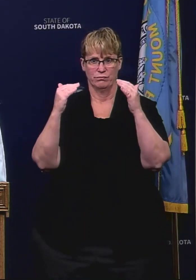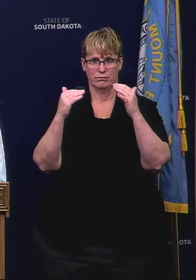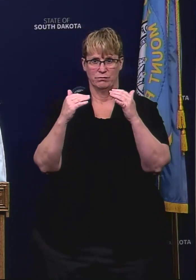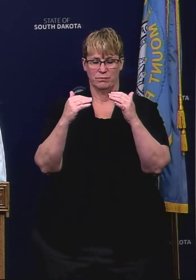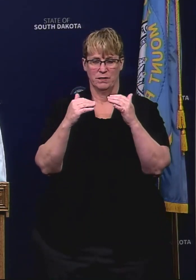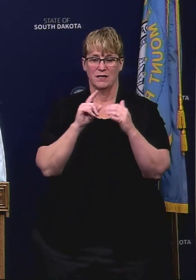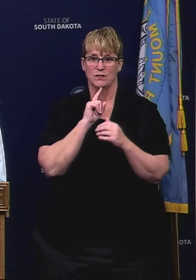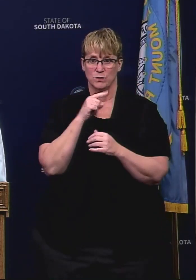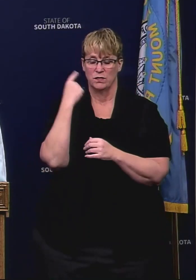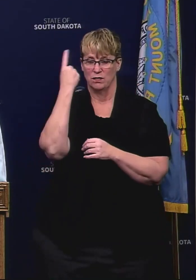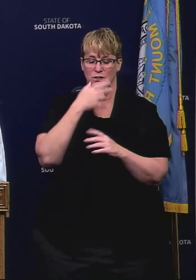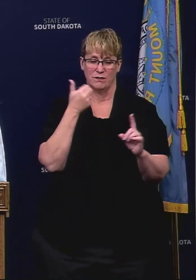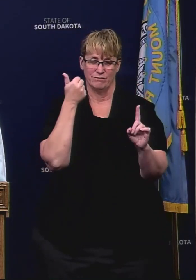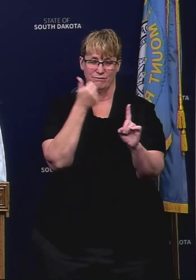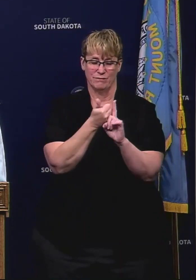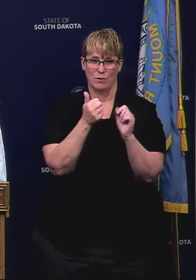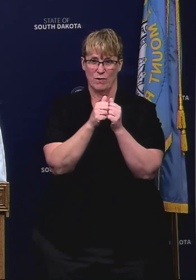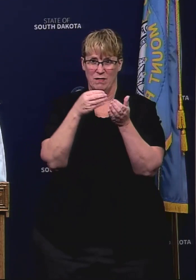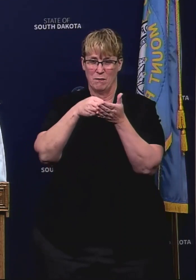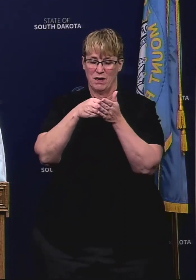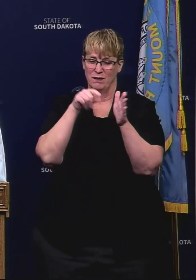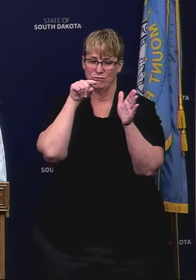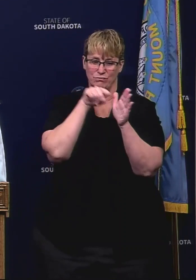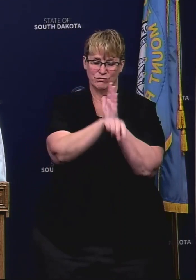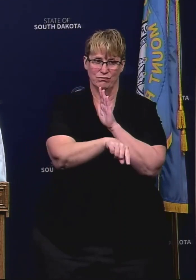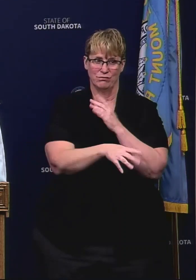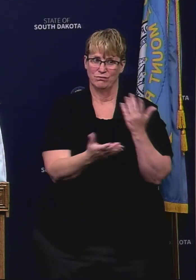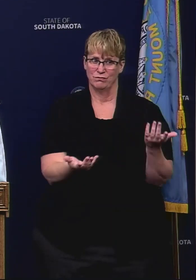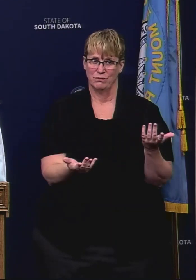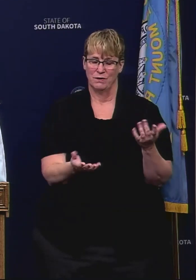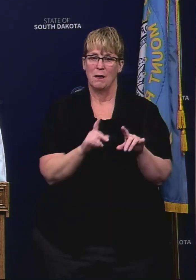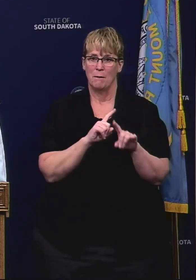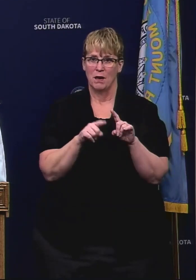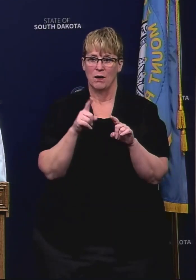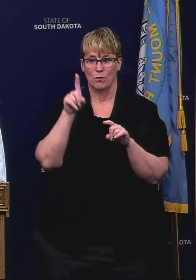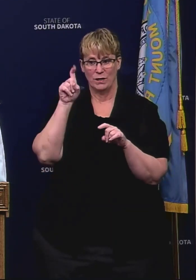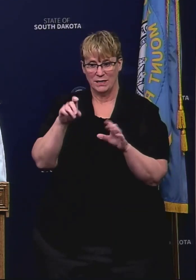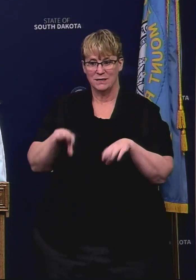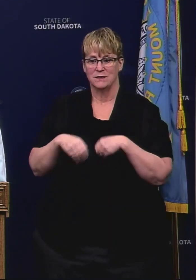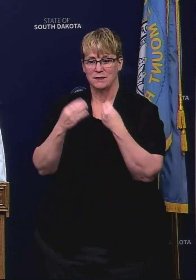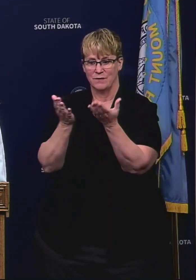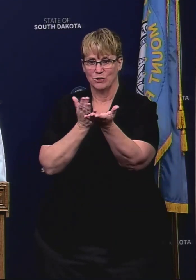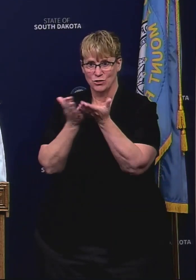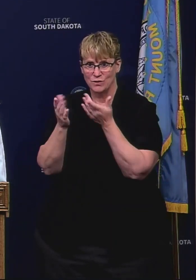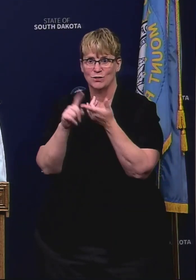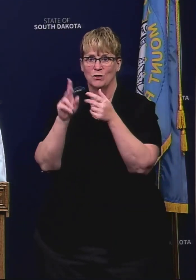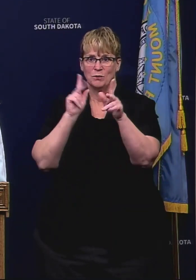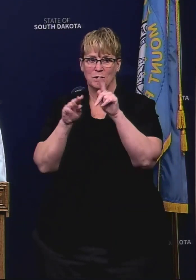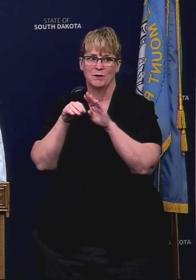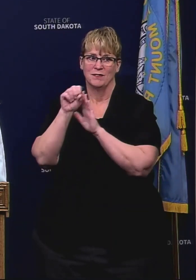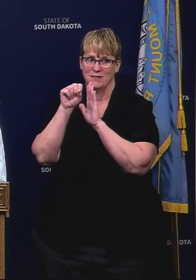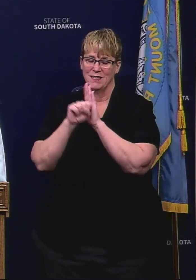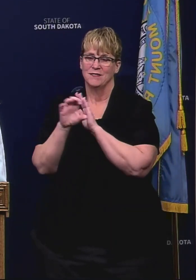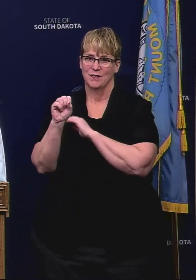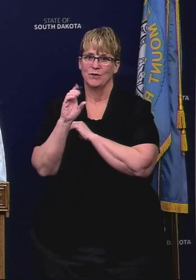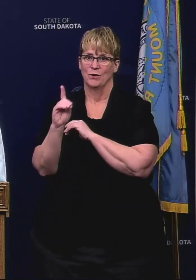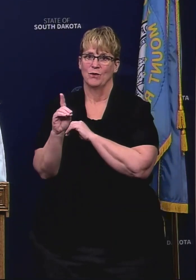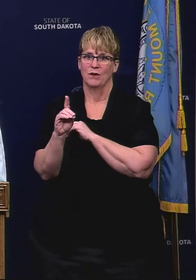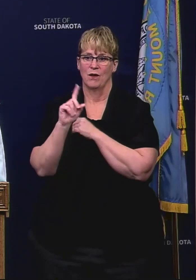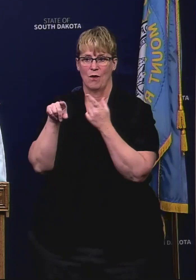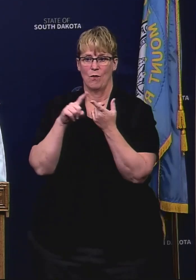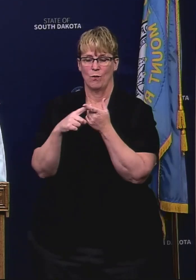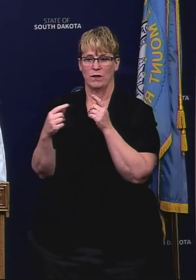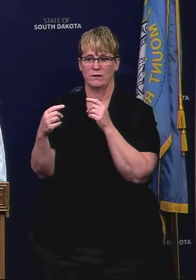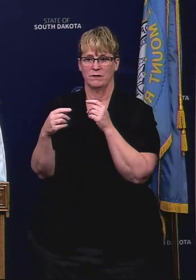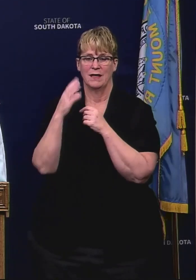the economic downturn but we're going to still be required to deliver services to people in the state of South Dakota when